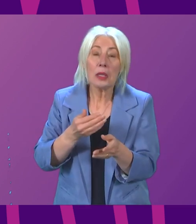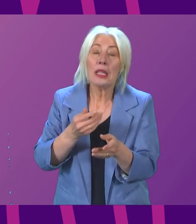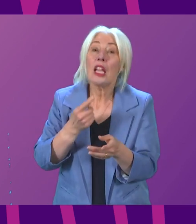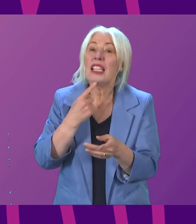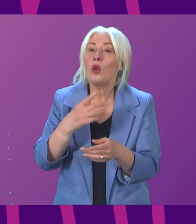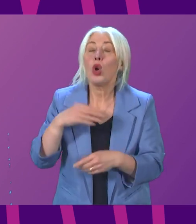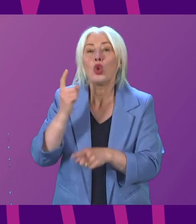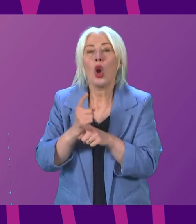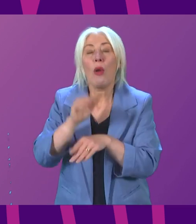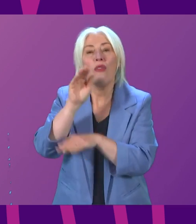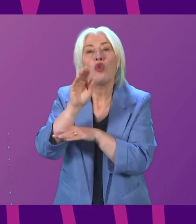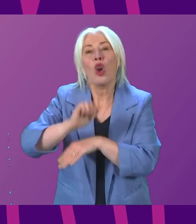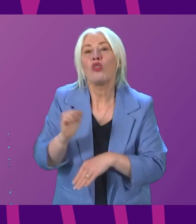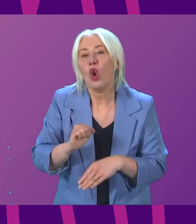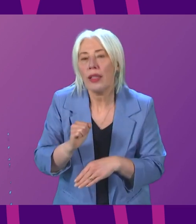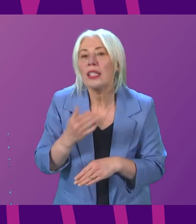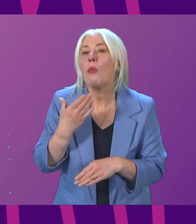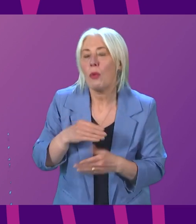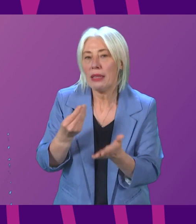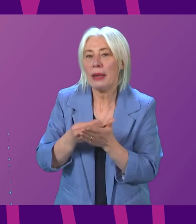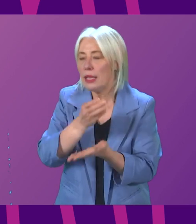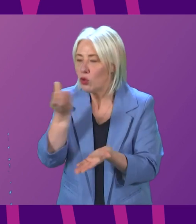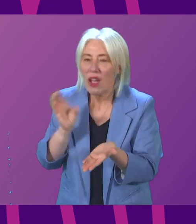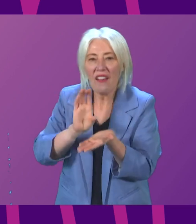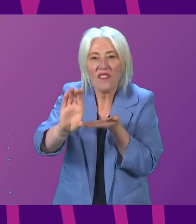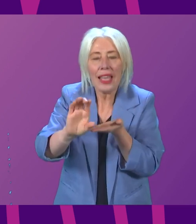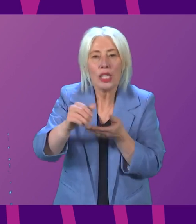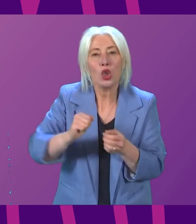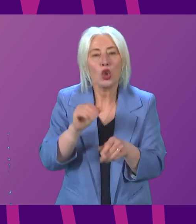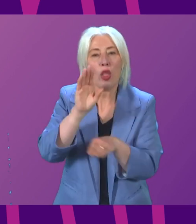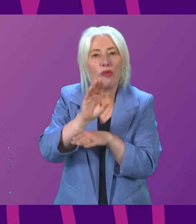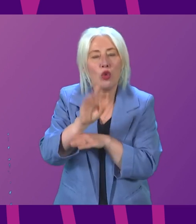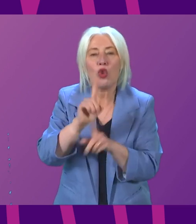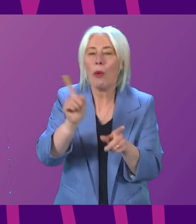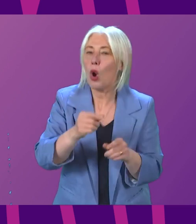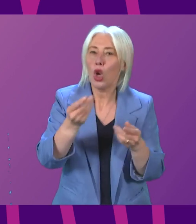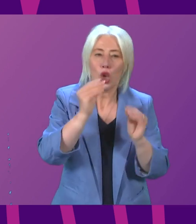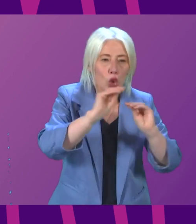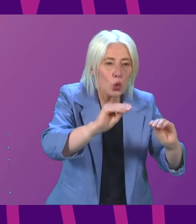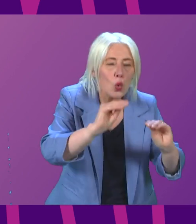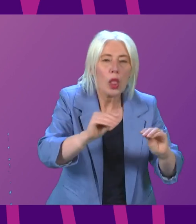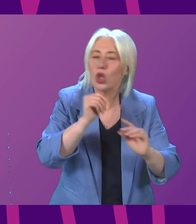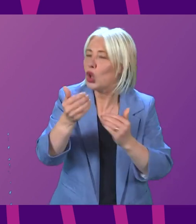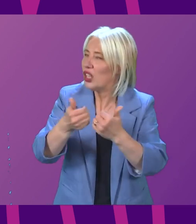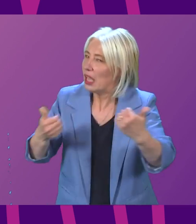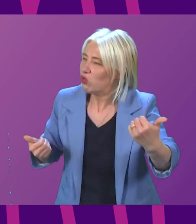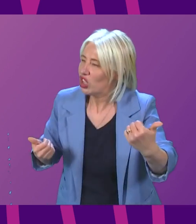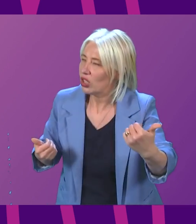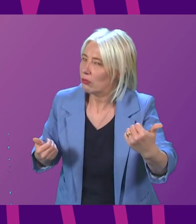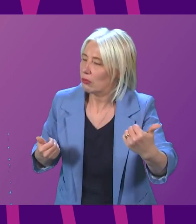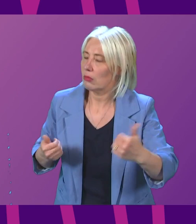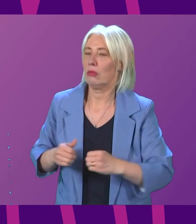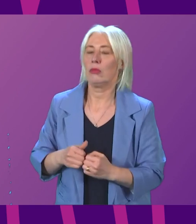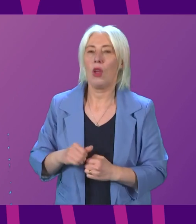Scotland's future. Well, we want money invested in Scotland's future, but on schools, not on separation. First Minister,